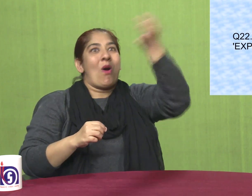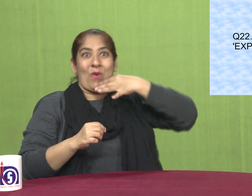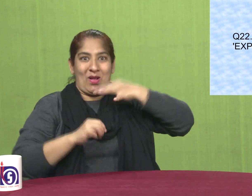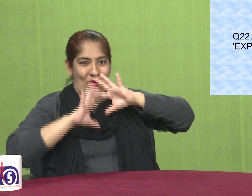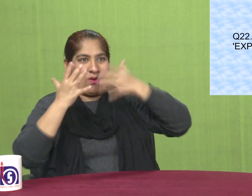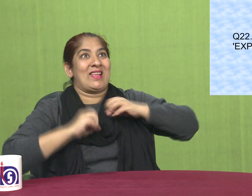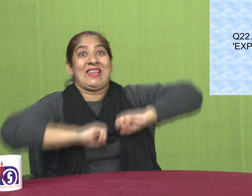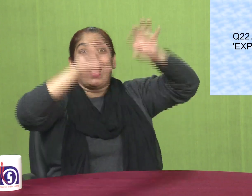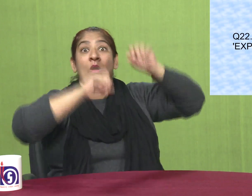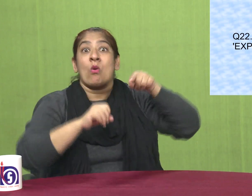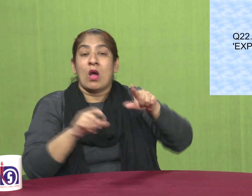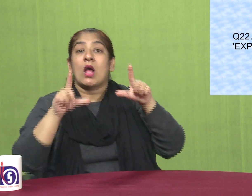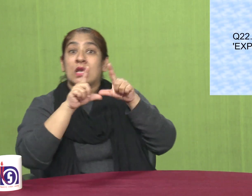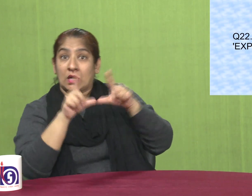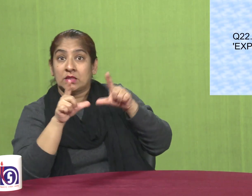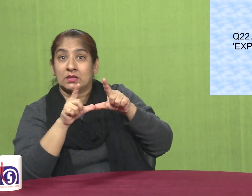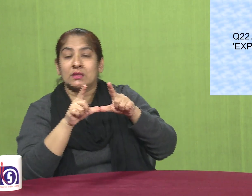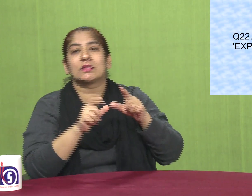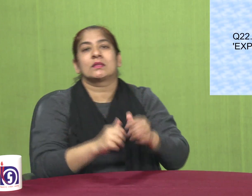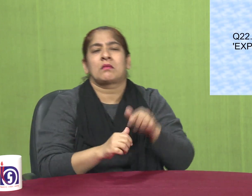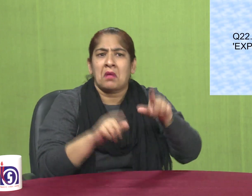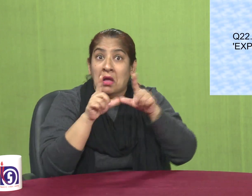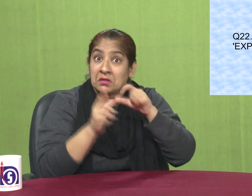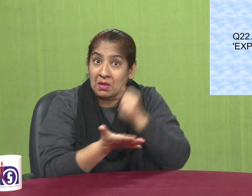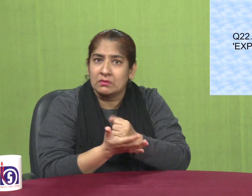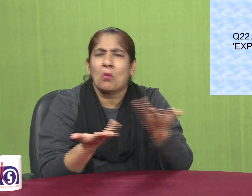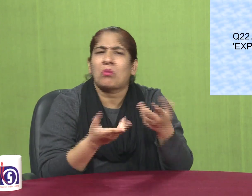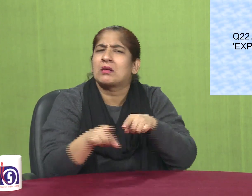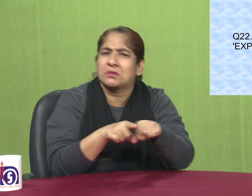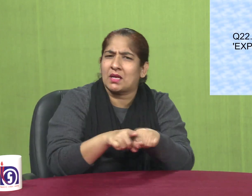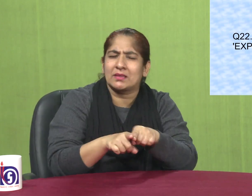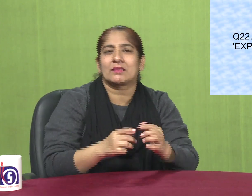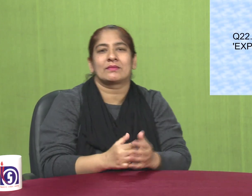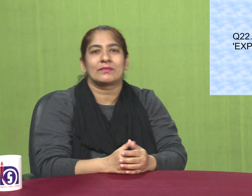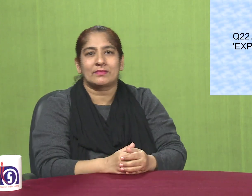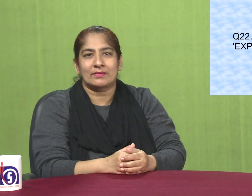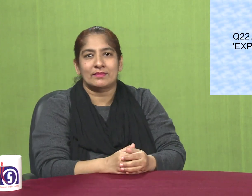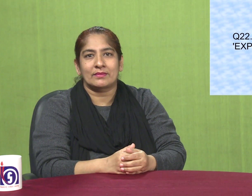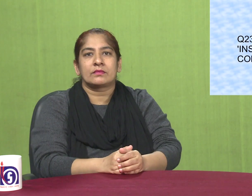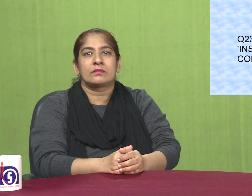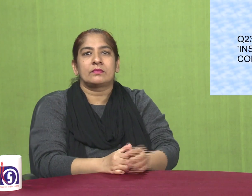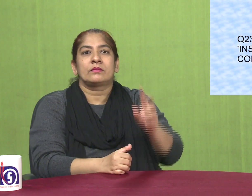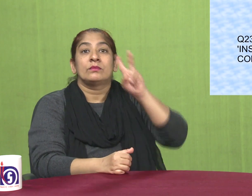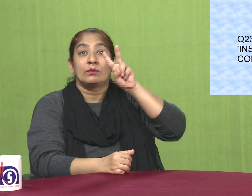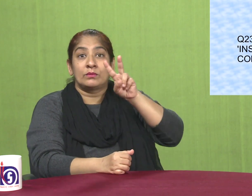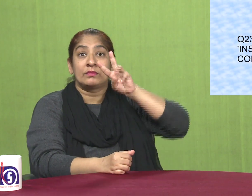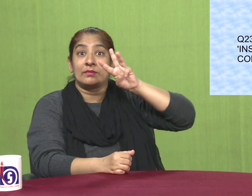export license question number